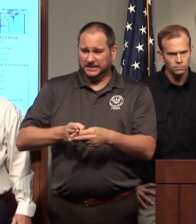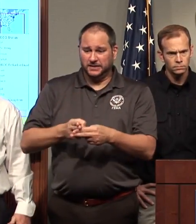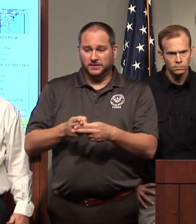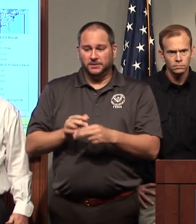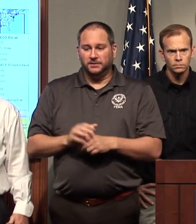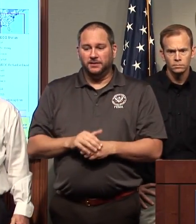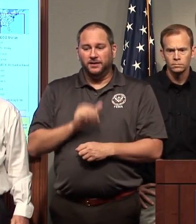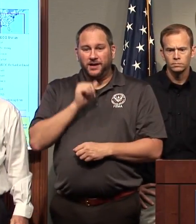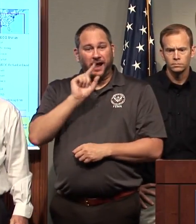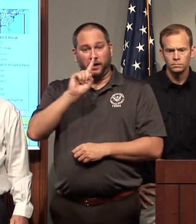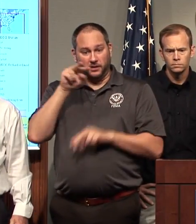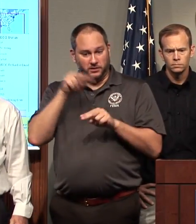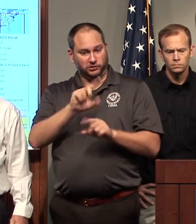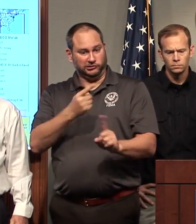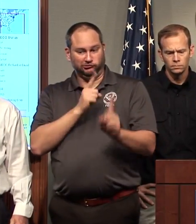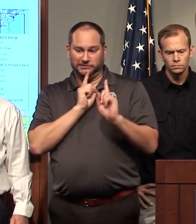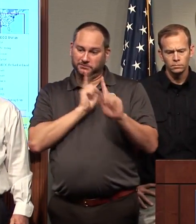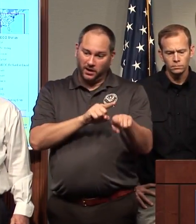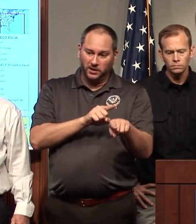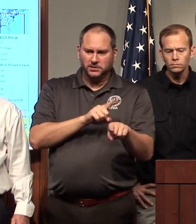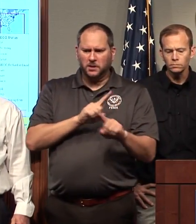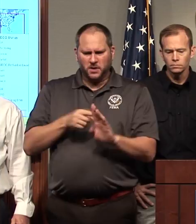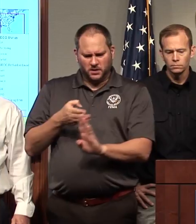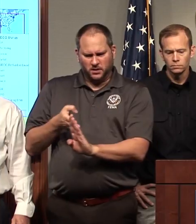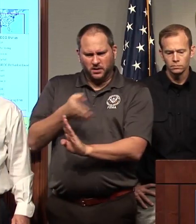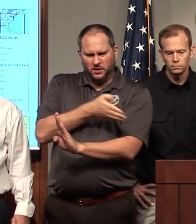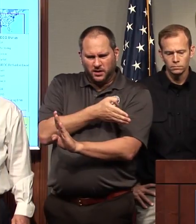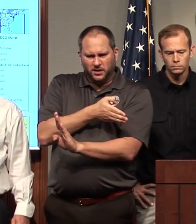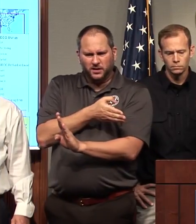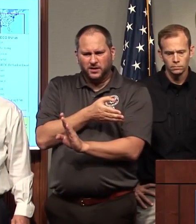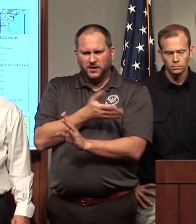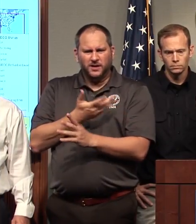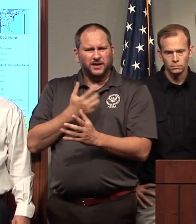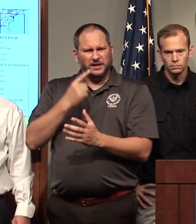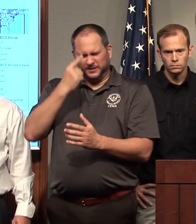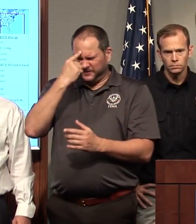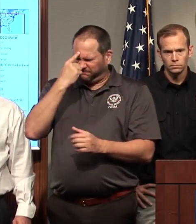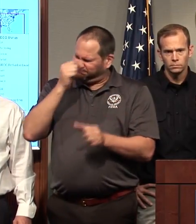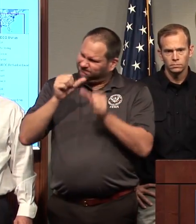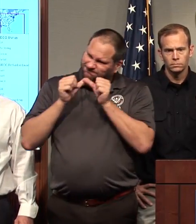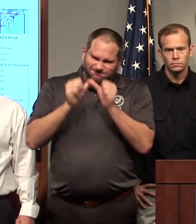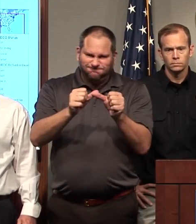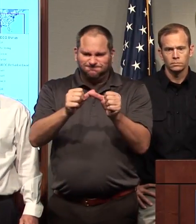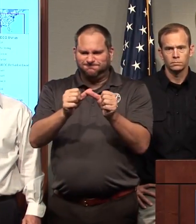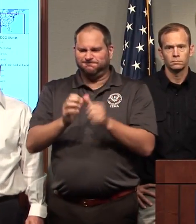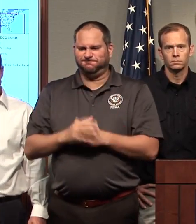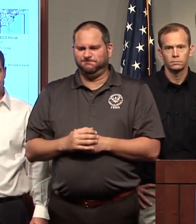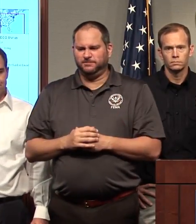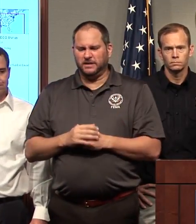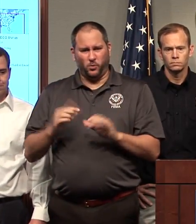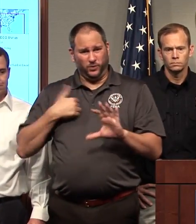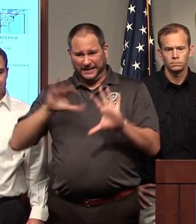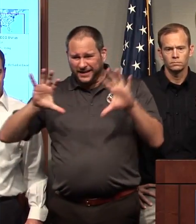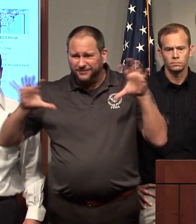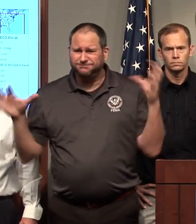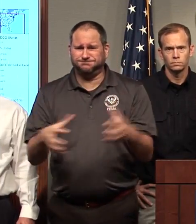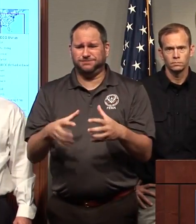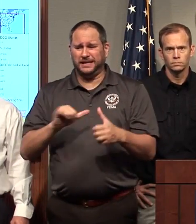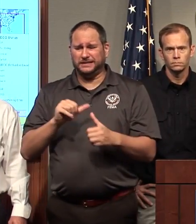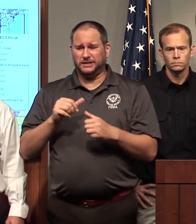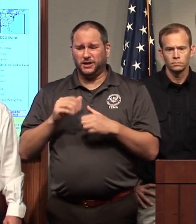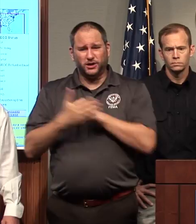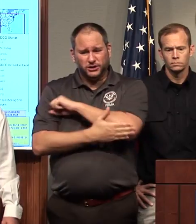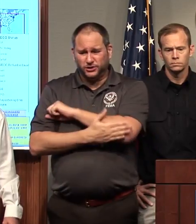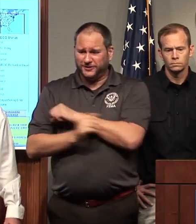just the response, but the preparedness and the resilience. And I think it's important that as we come together as a country, we look at the